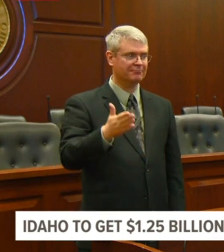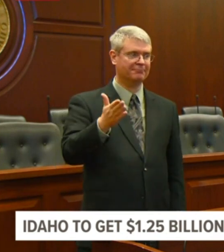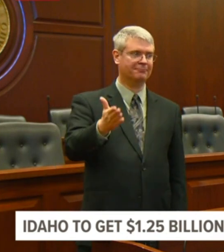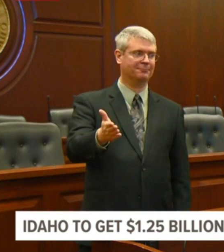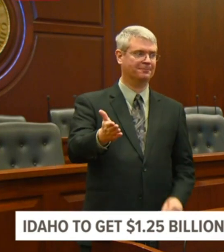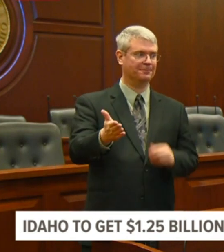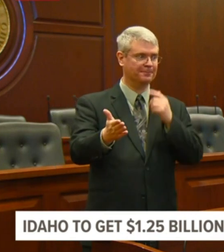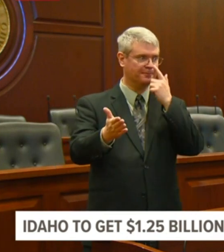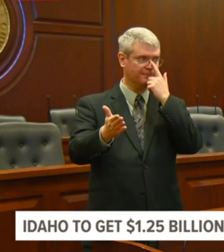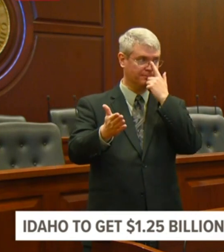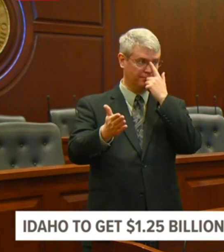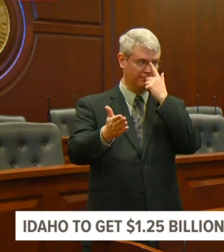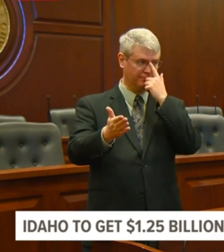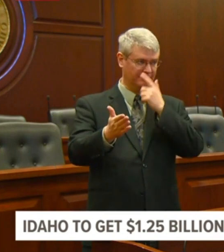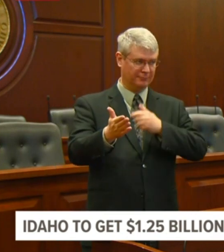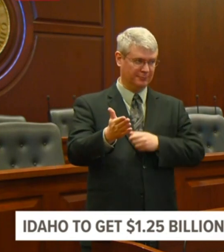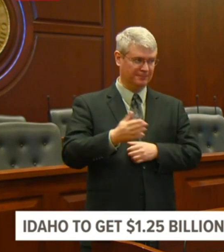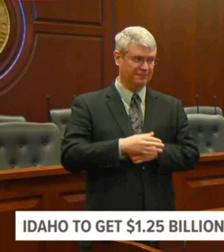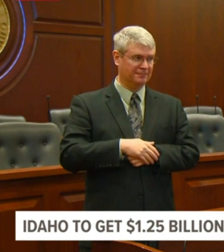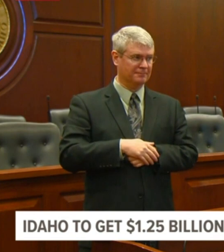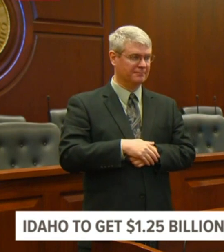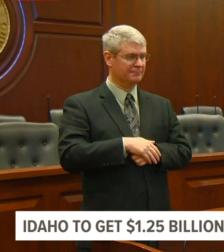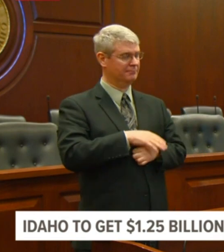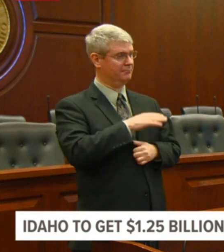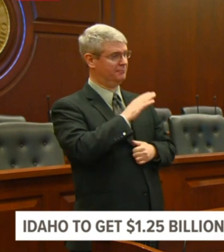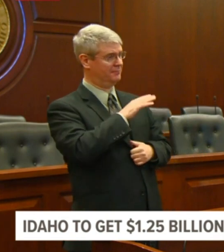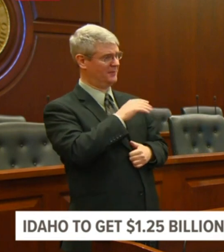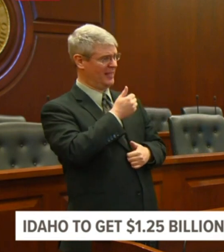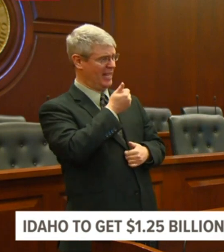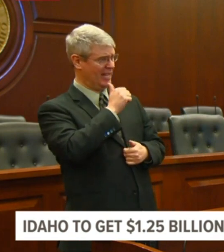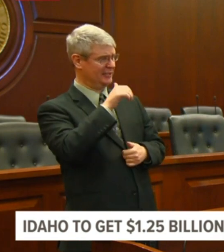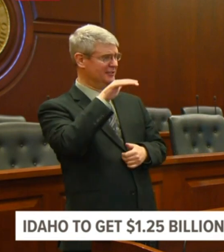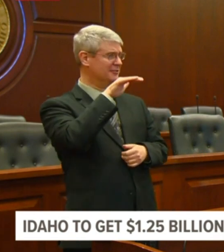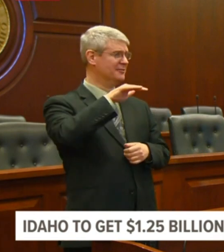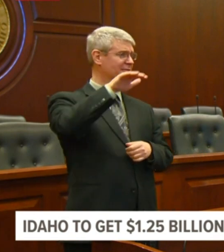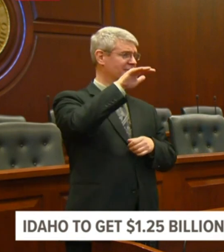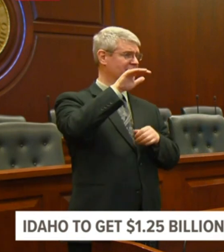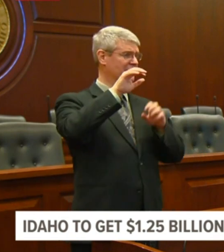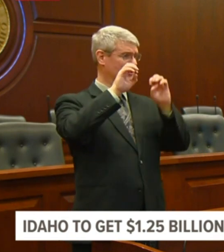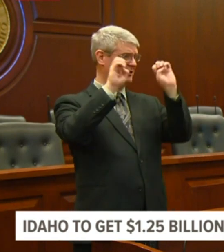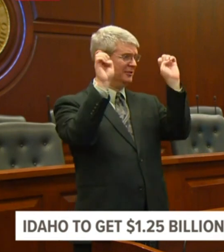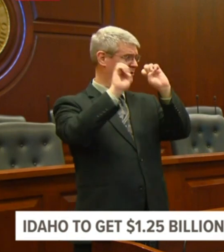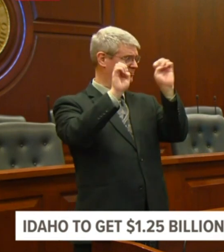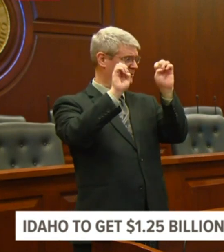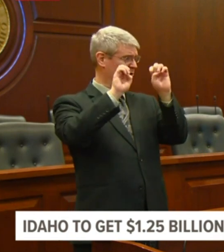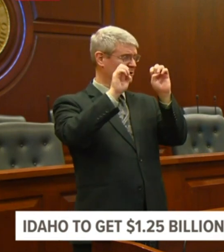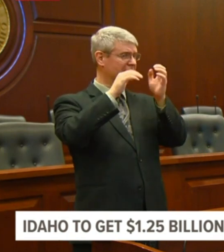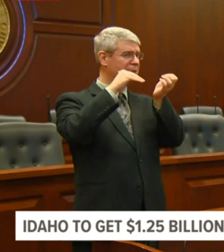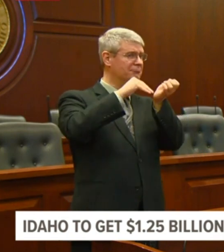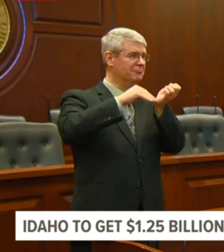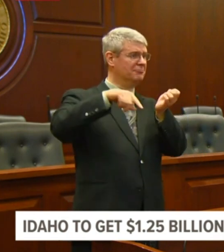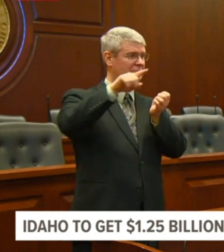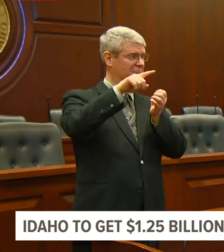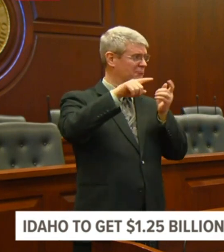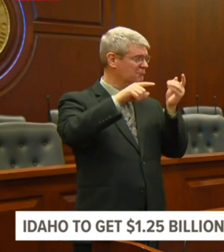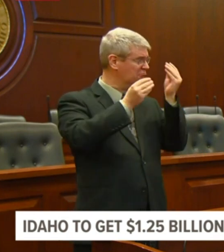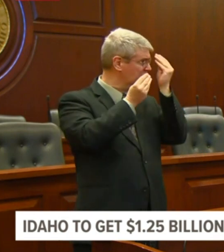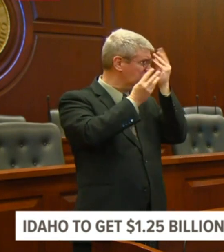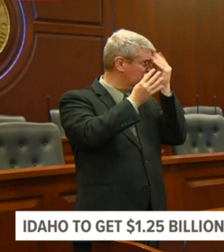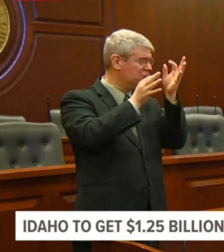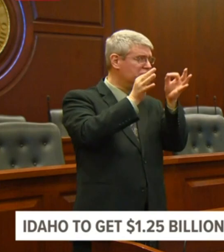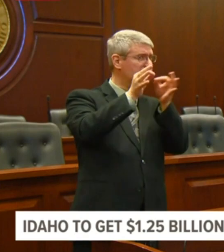feasibility of stringing ventilators together? We have a lot. We have talked to